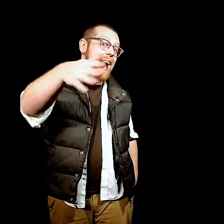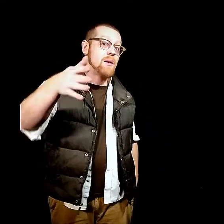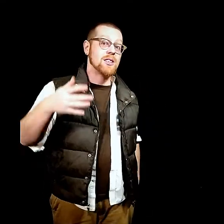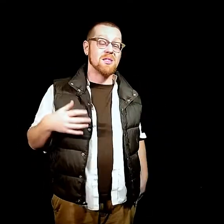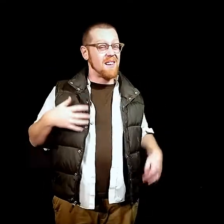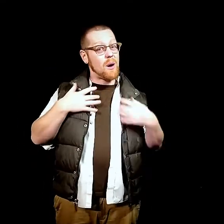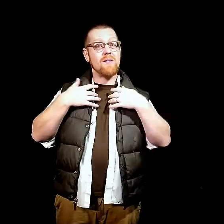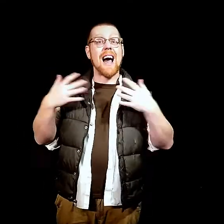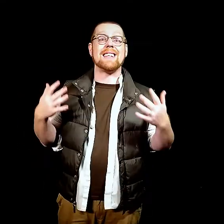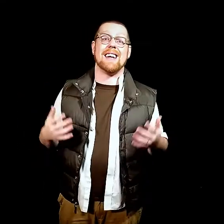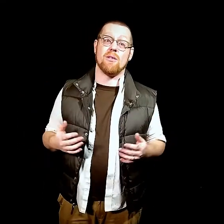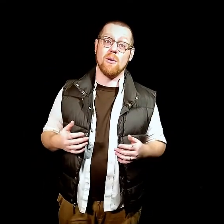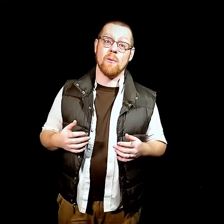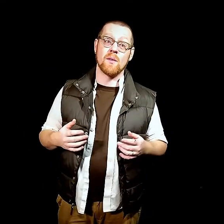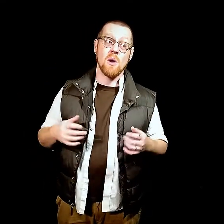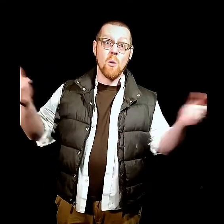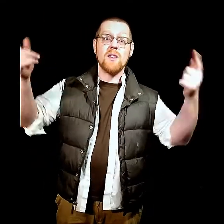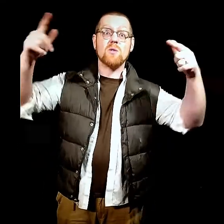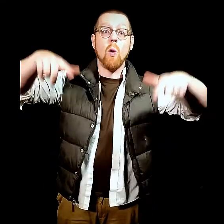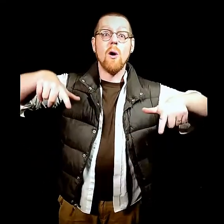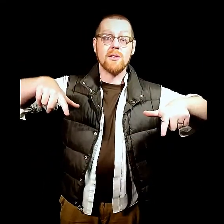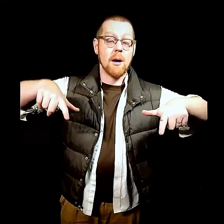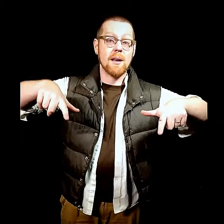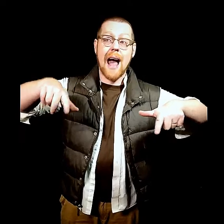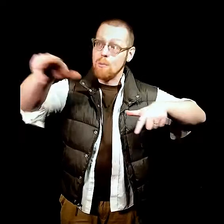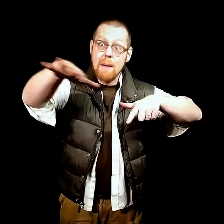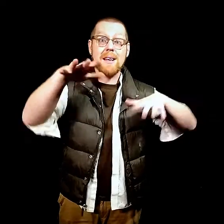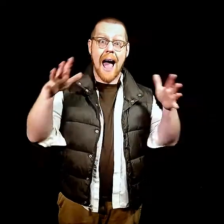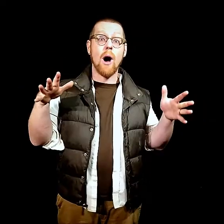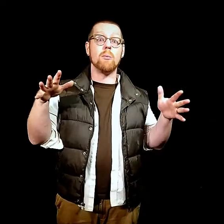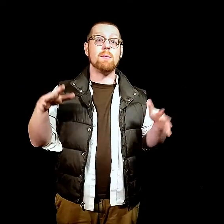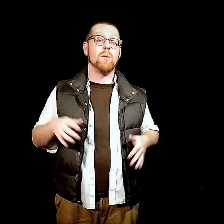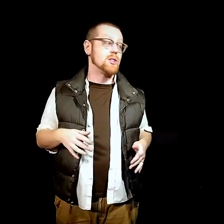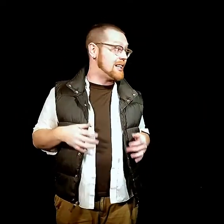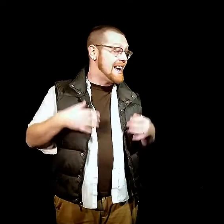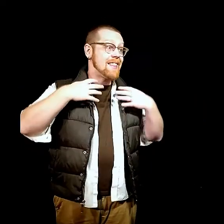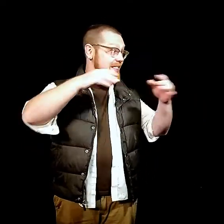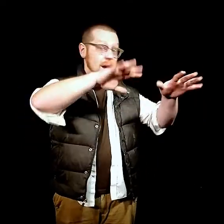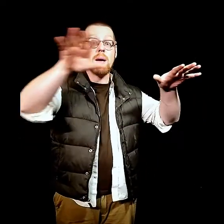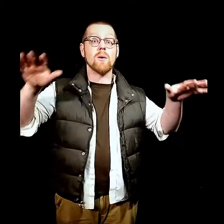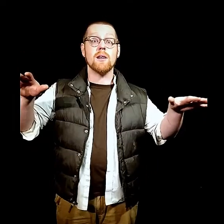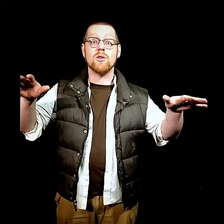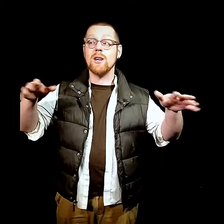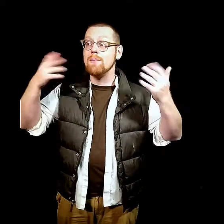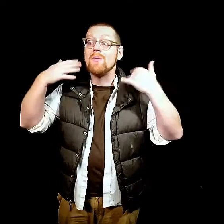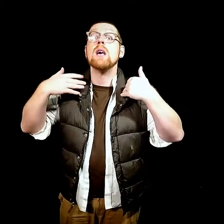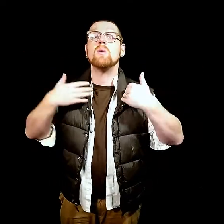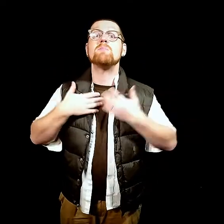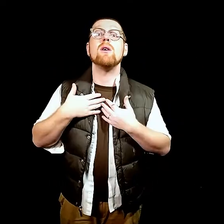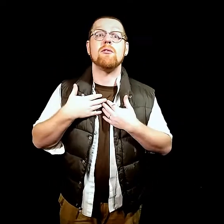there's some stuff that we've got to get through. With these walls coming down, maybe now people will see that the American dream was built for